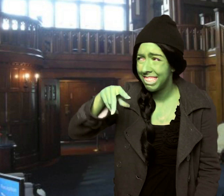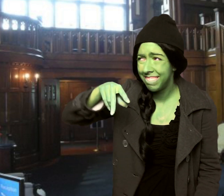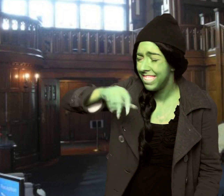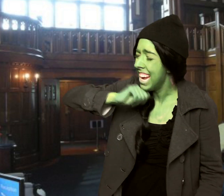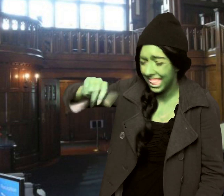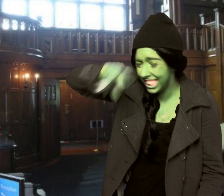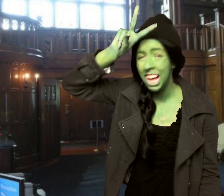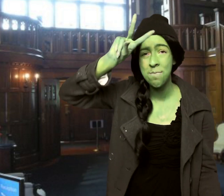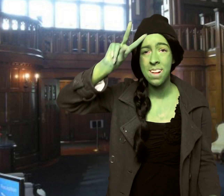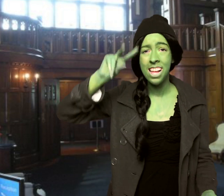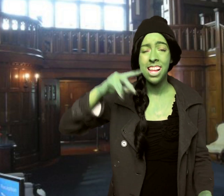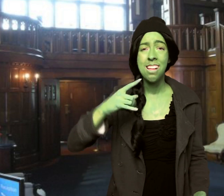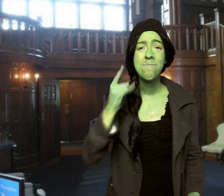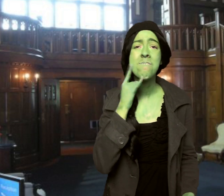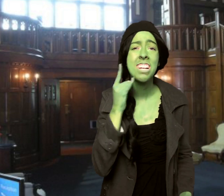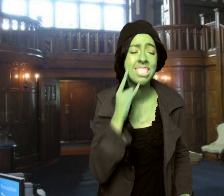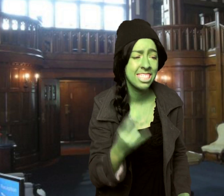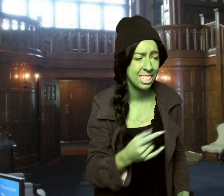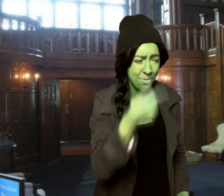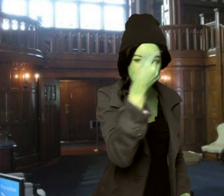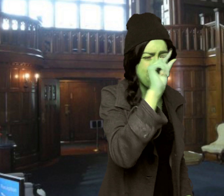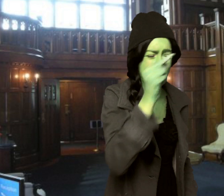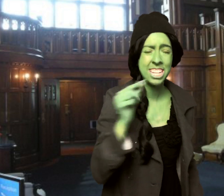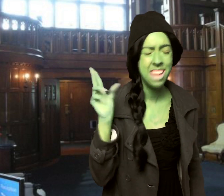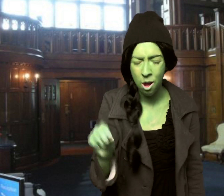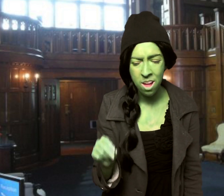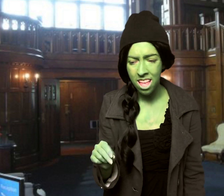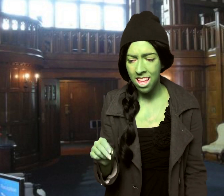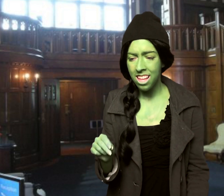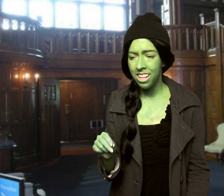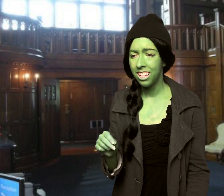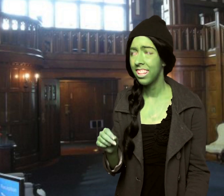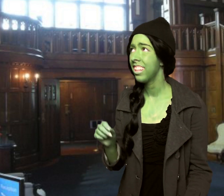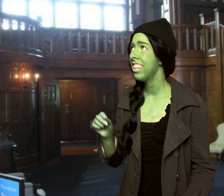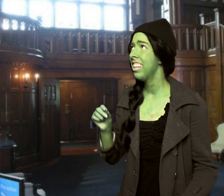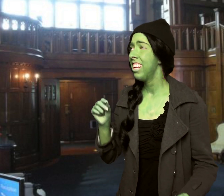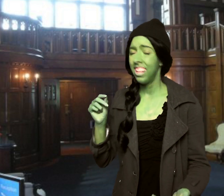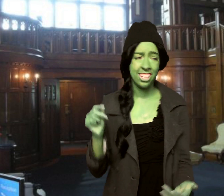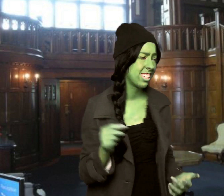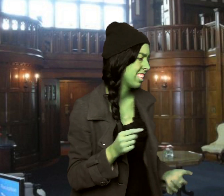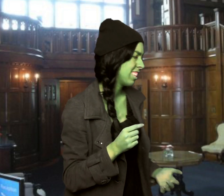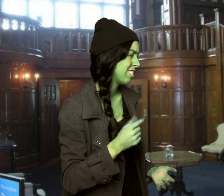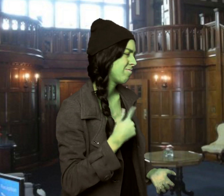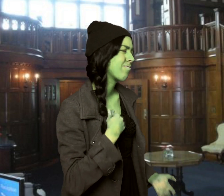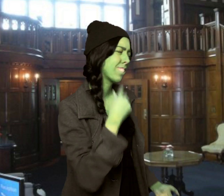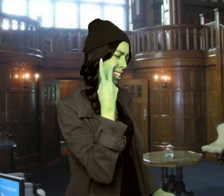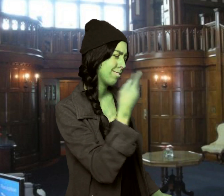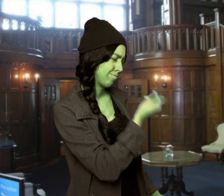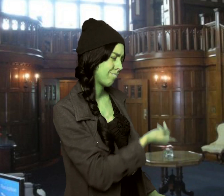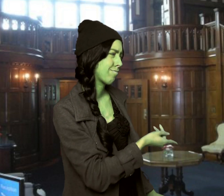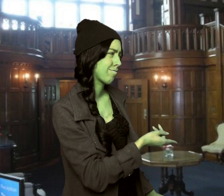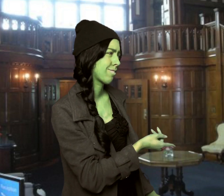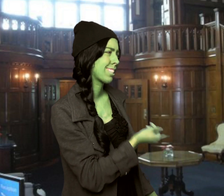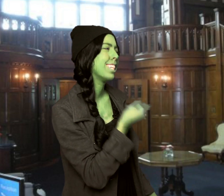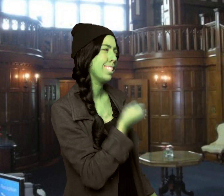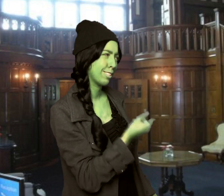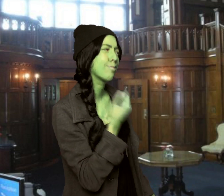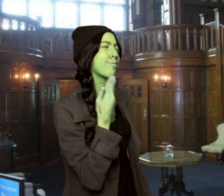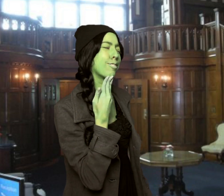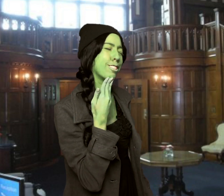Or like Munchkin so small minded? No! He'll say to me I see who you truly are A girl on